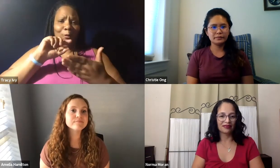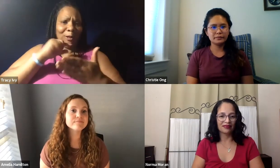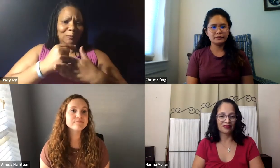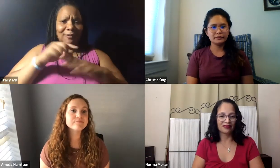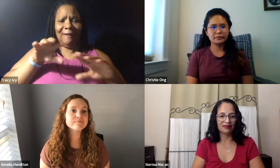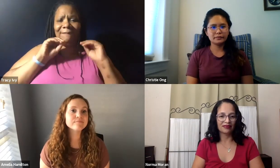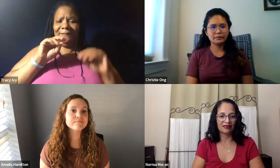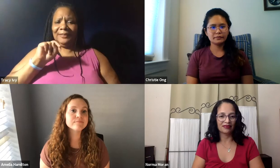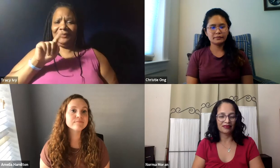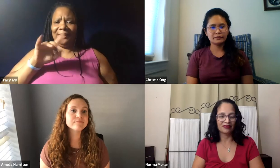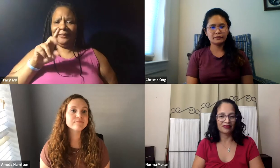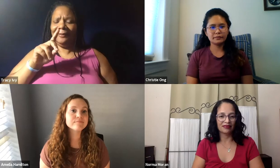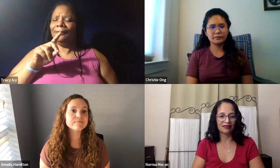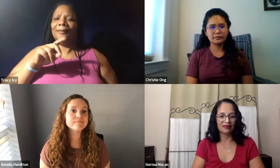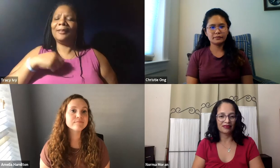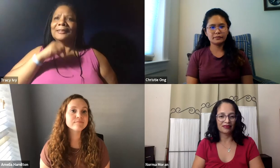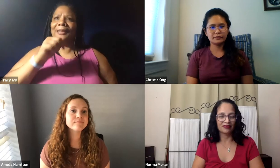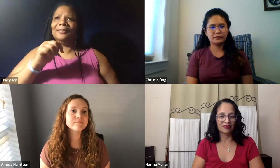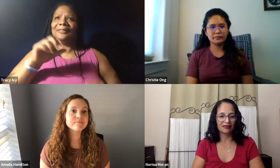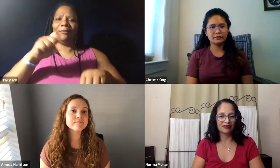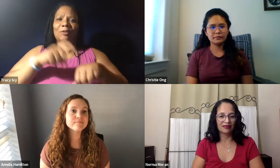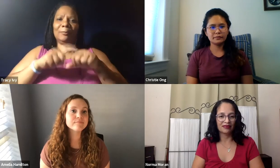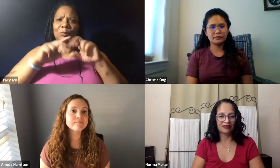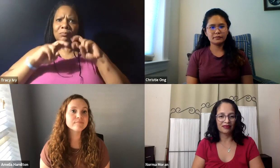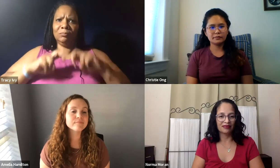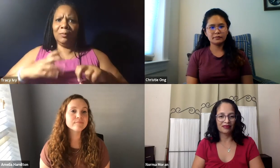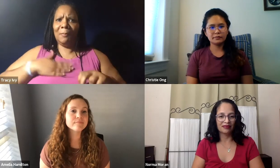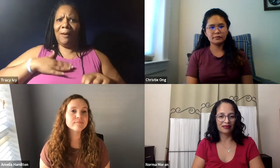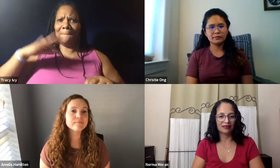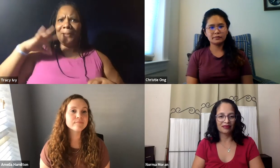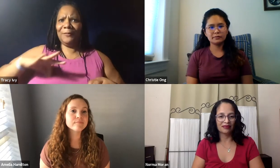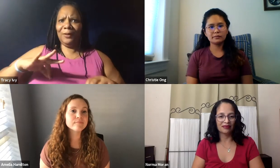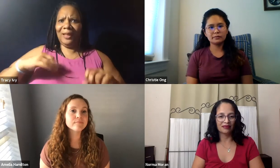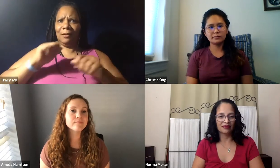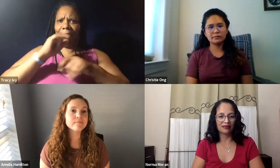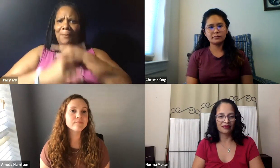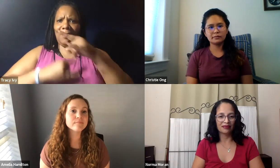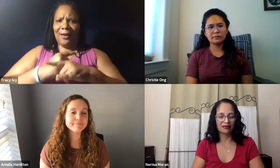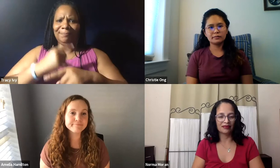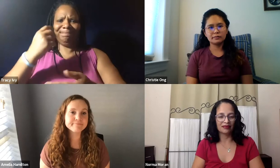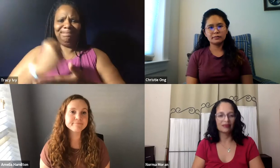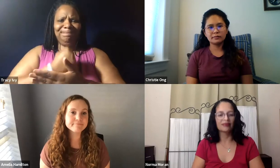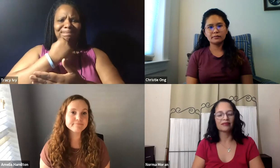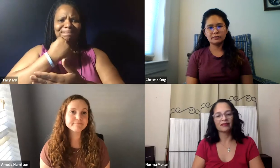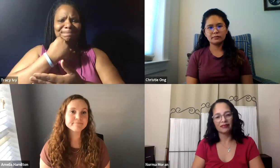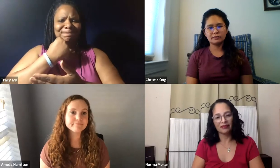When I left and I graduated, I didn't really take the time to think about all of the benefits